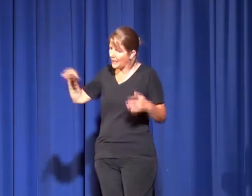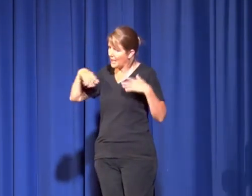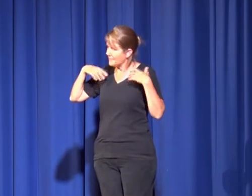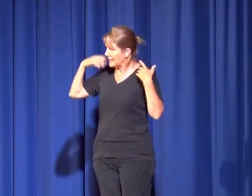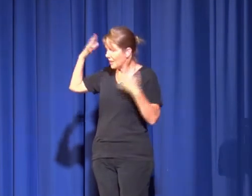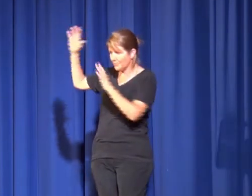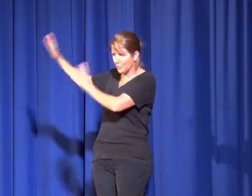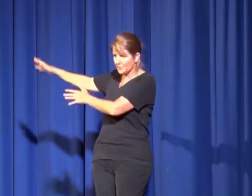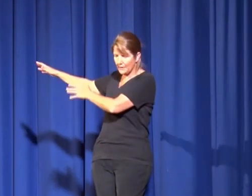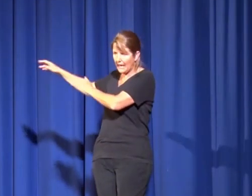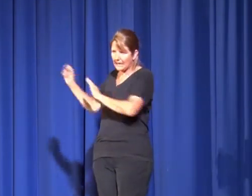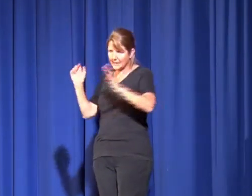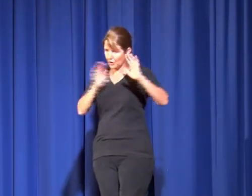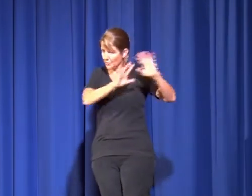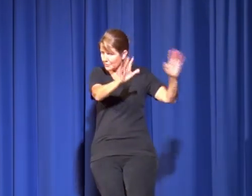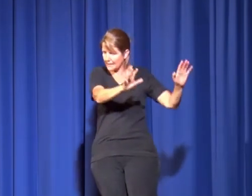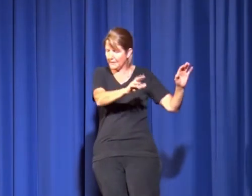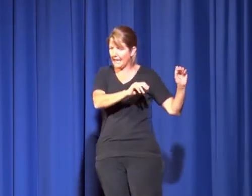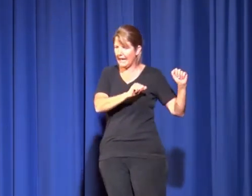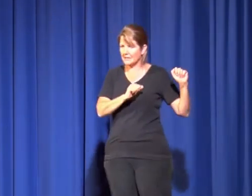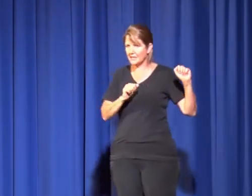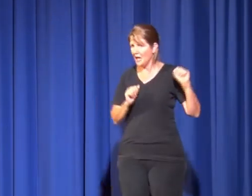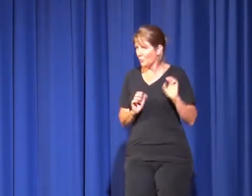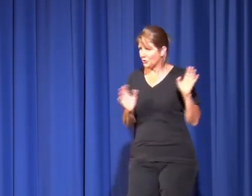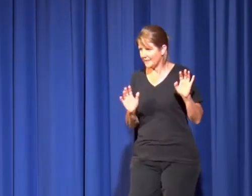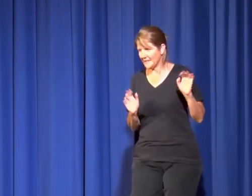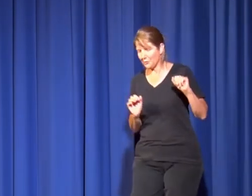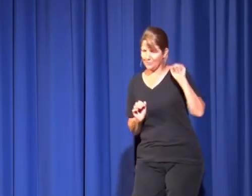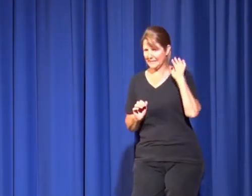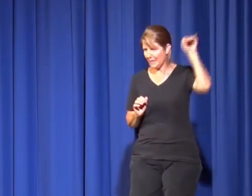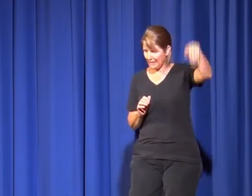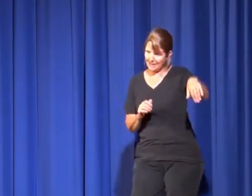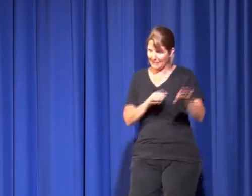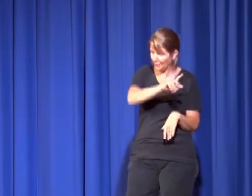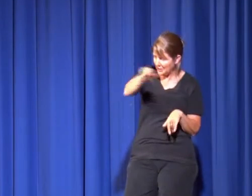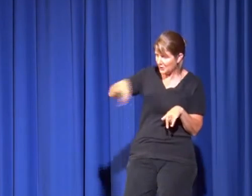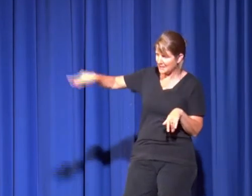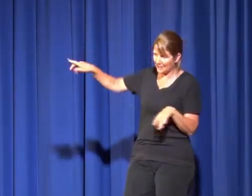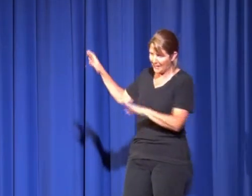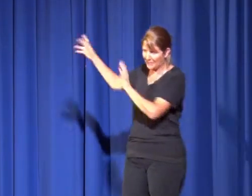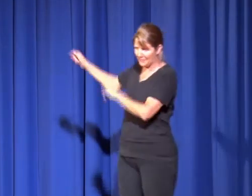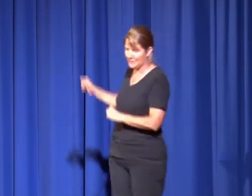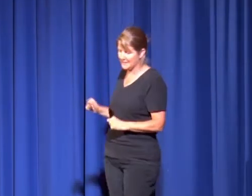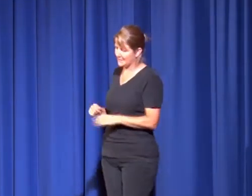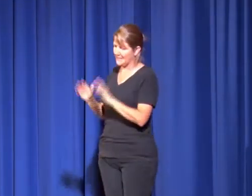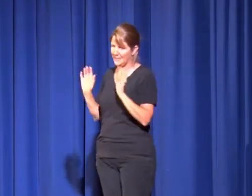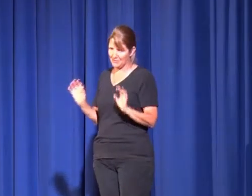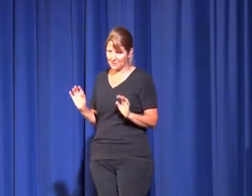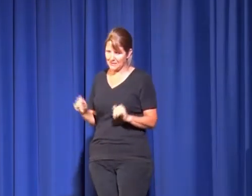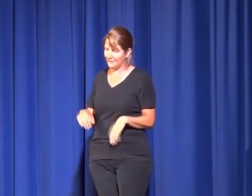farm that night. The boys were in a hut and the girls were sleeping in a house and we tried the same trick on my dad. We'd climb it up the window, snuck around, get a boys hut. My dad was on to us in a